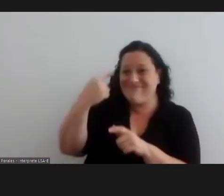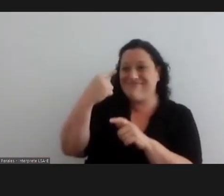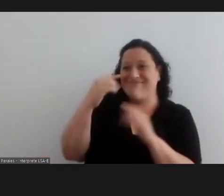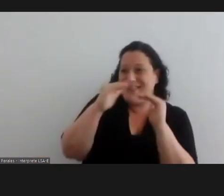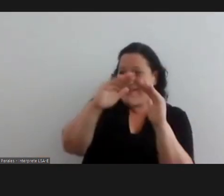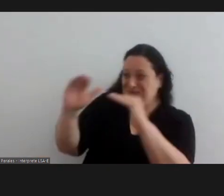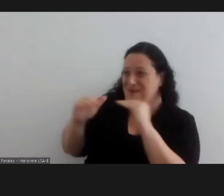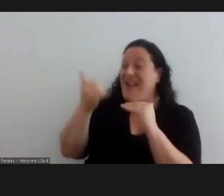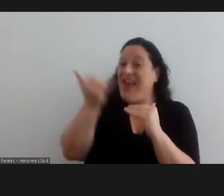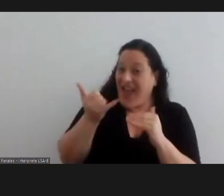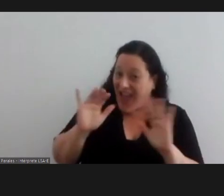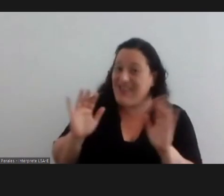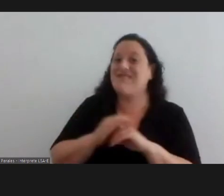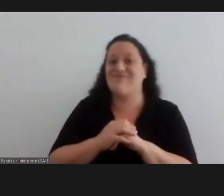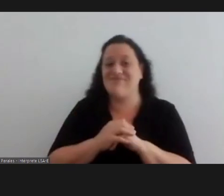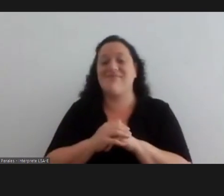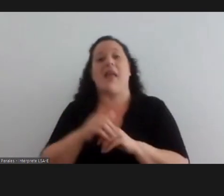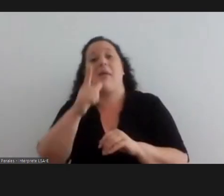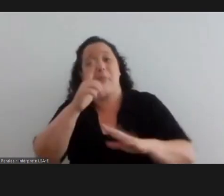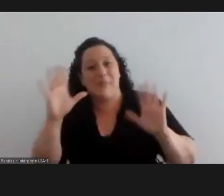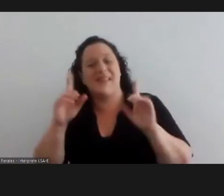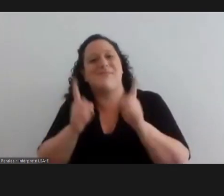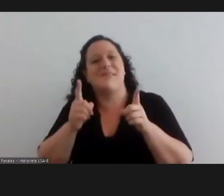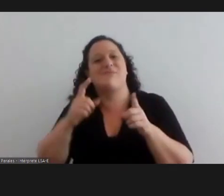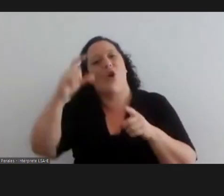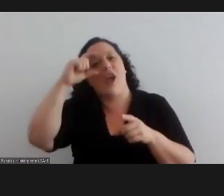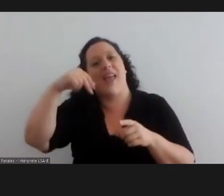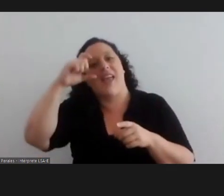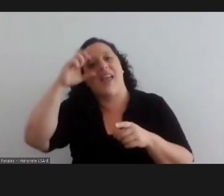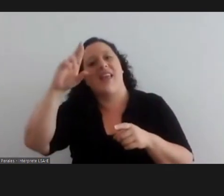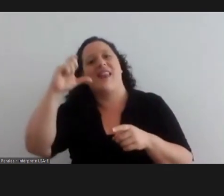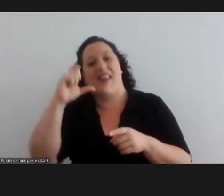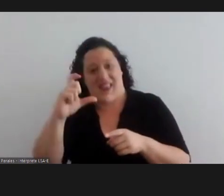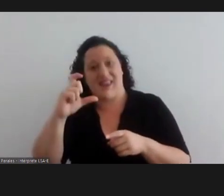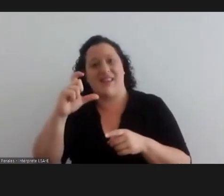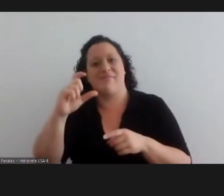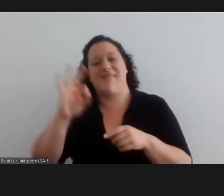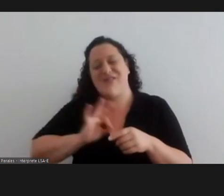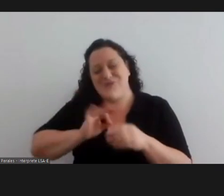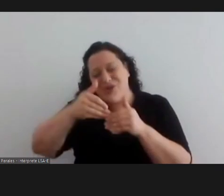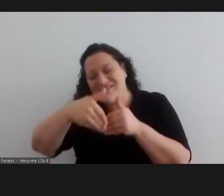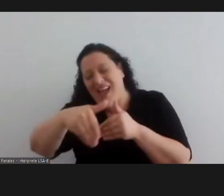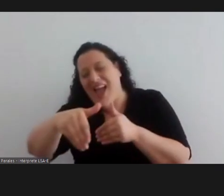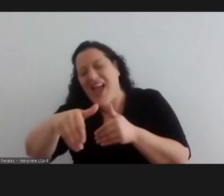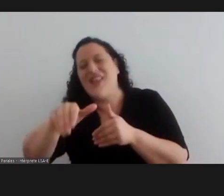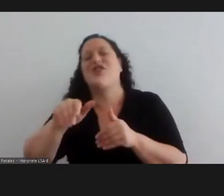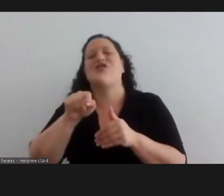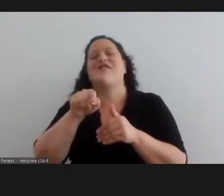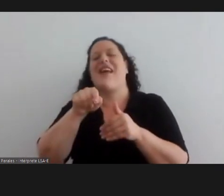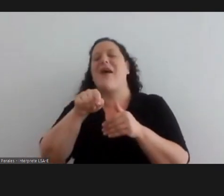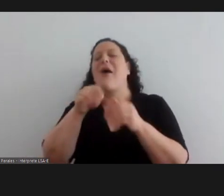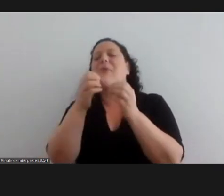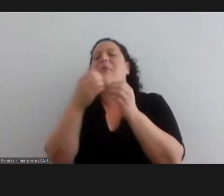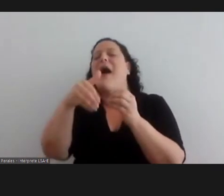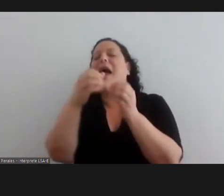it was only me looking like this there are other people and i think that in an energ nova a few years from now we are going to be